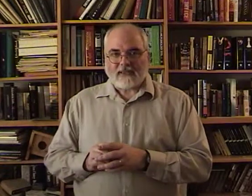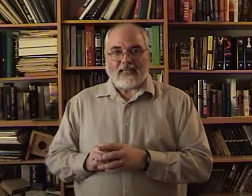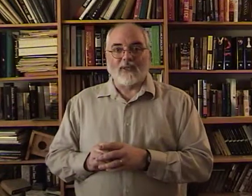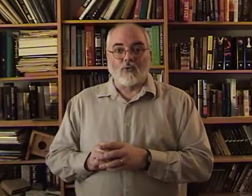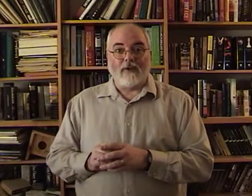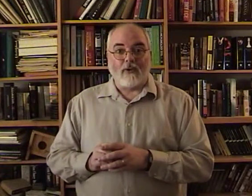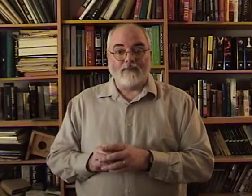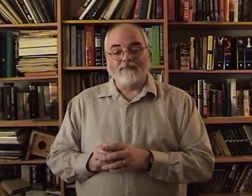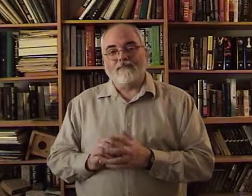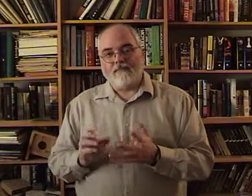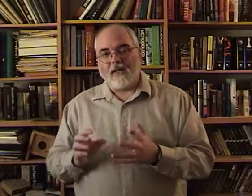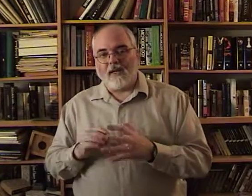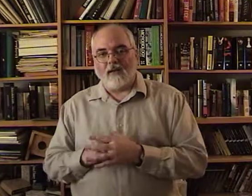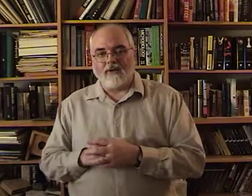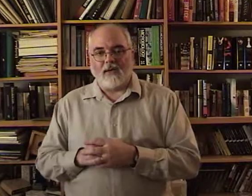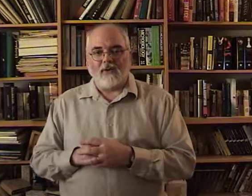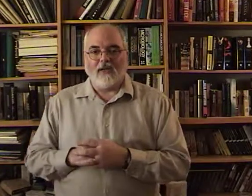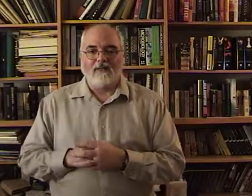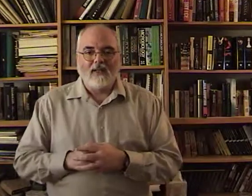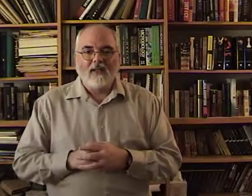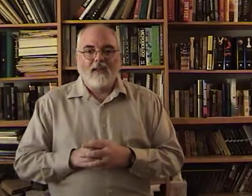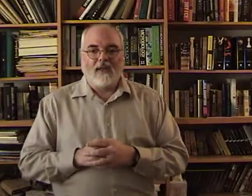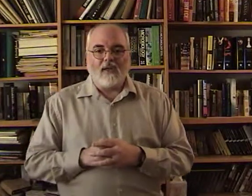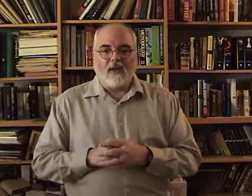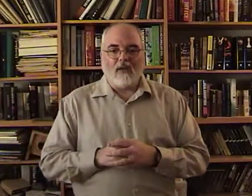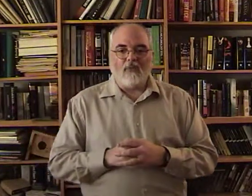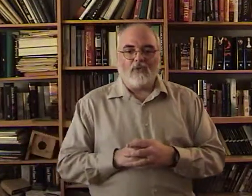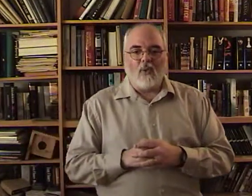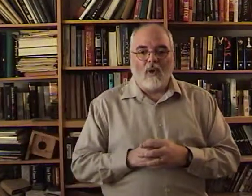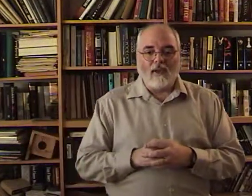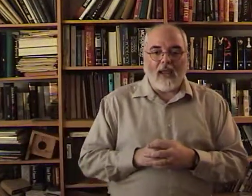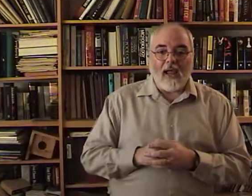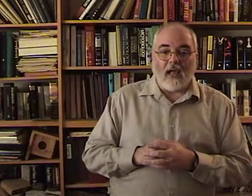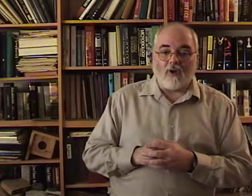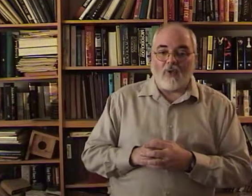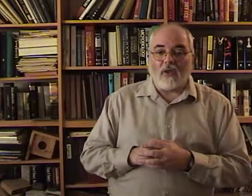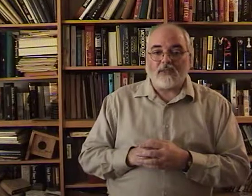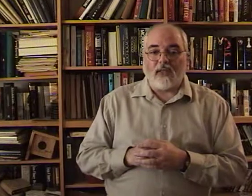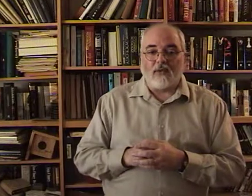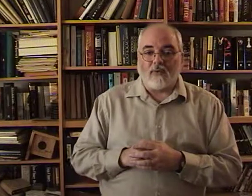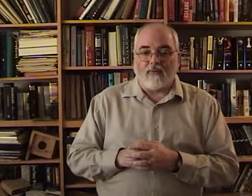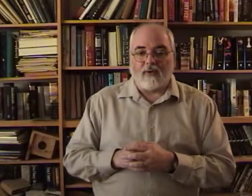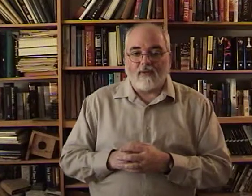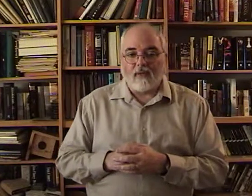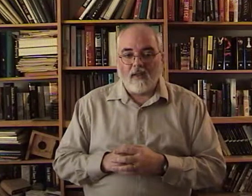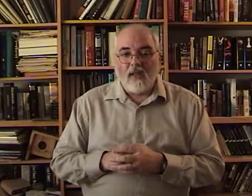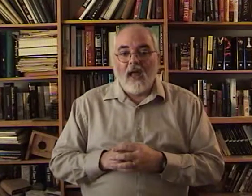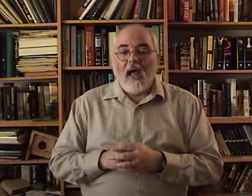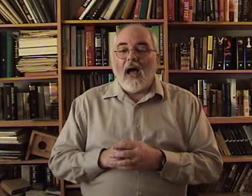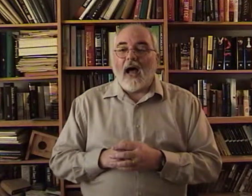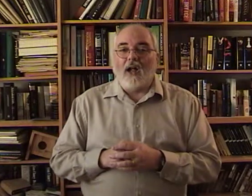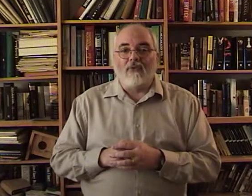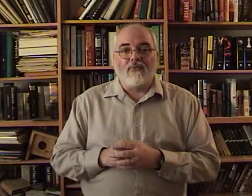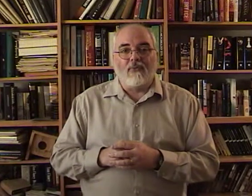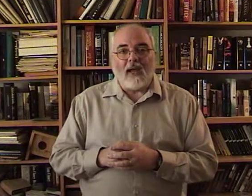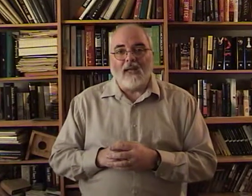It's river. In English anyway. Okay. So one day. I'll cross that river. I'll fight